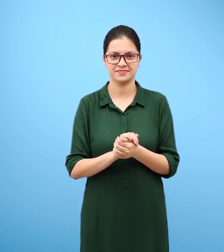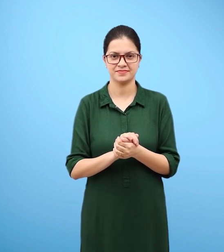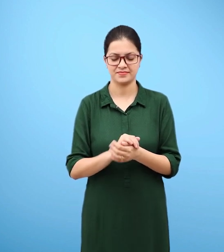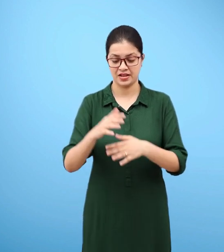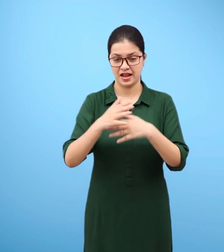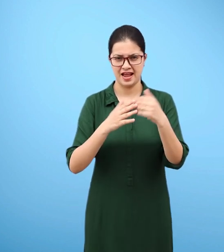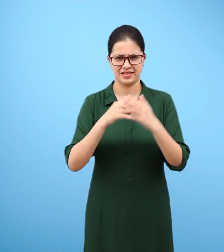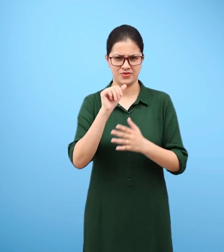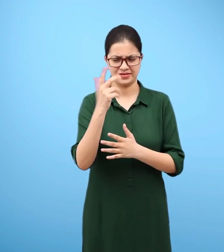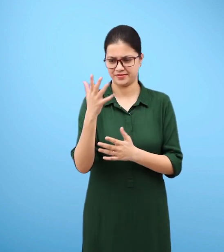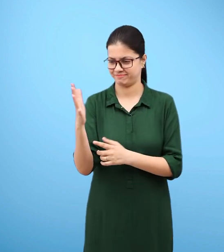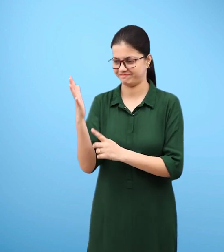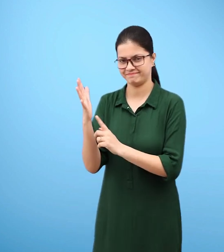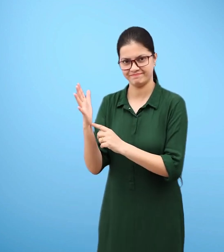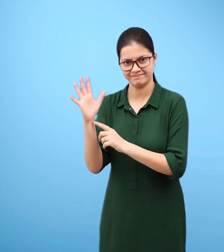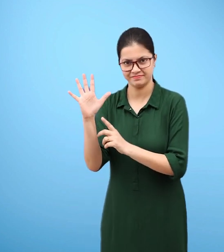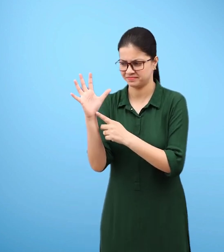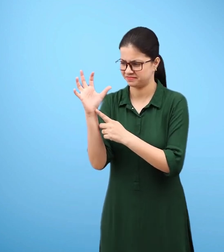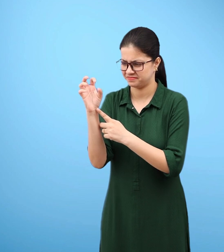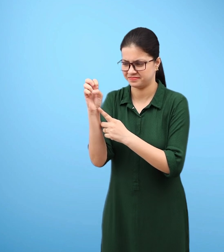Close your fist What do you have it?